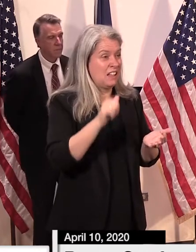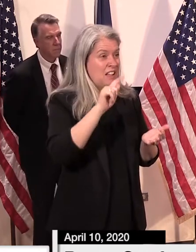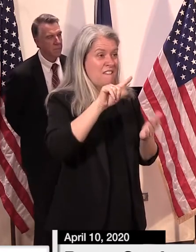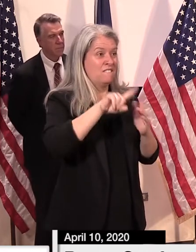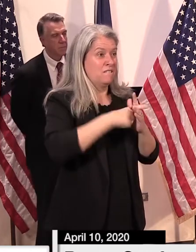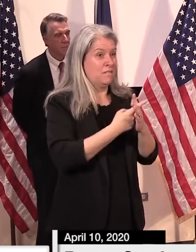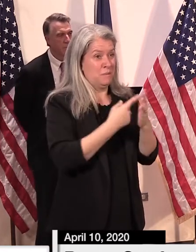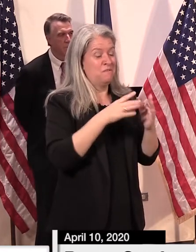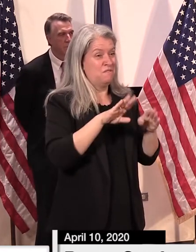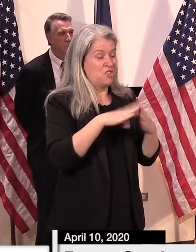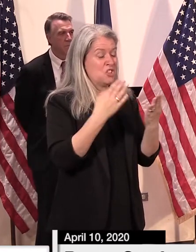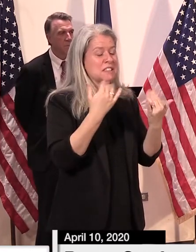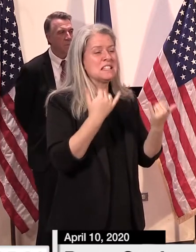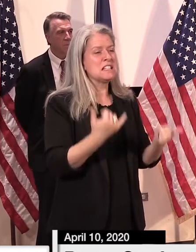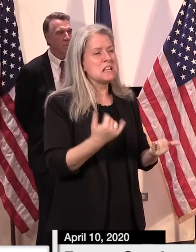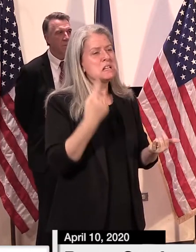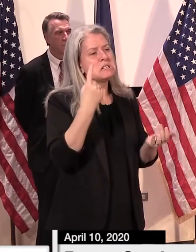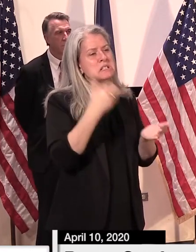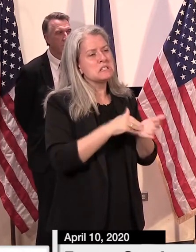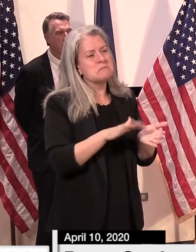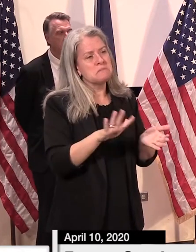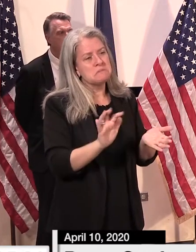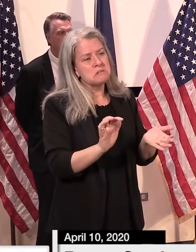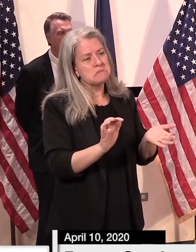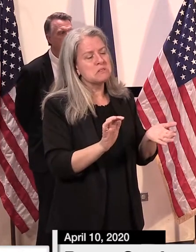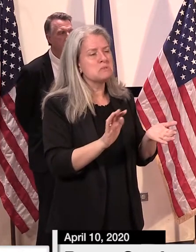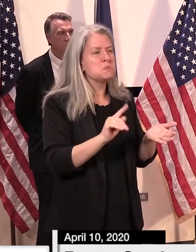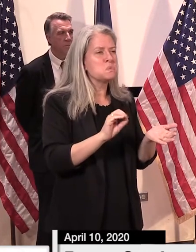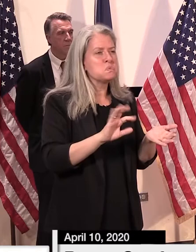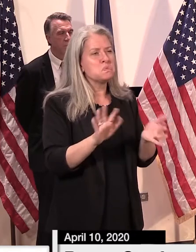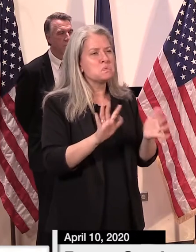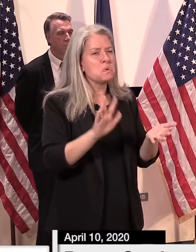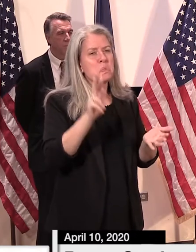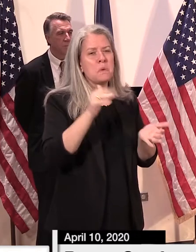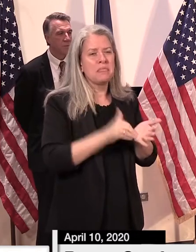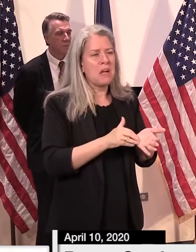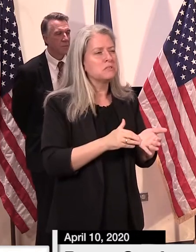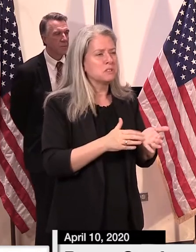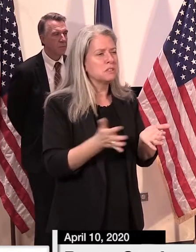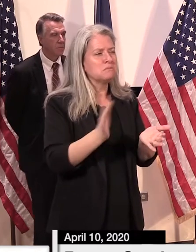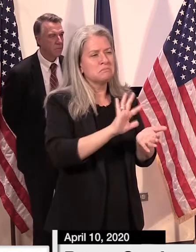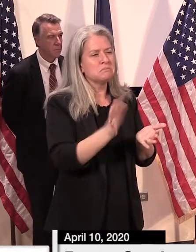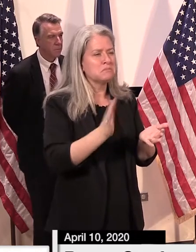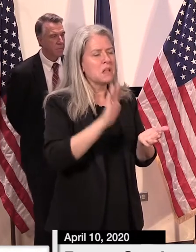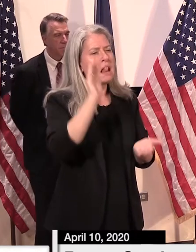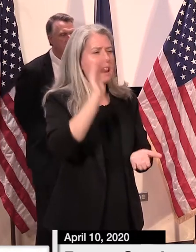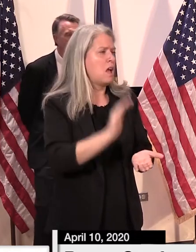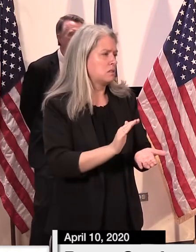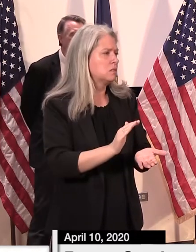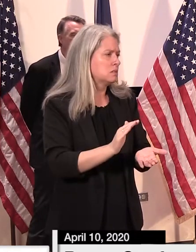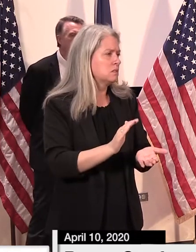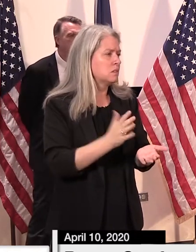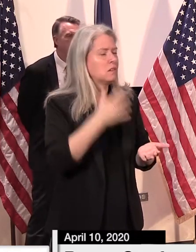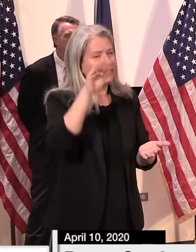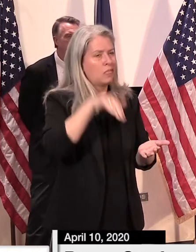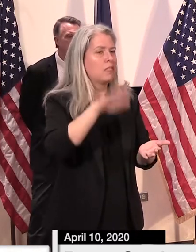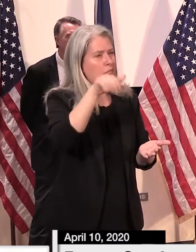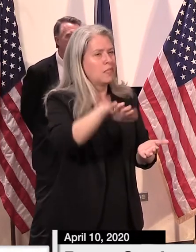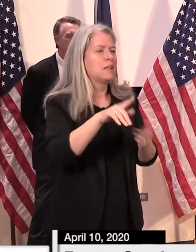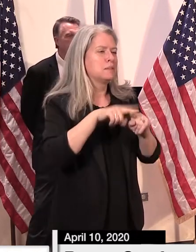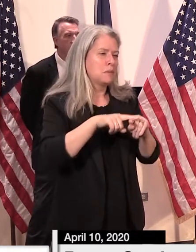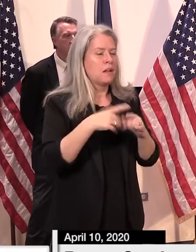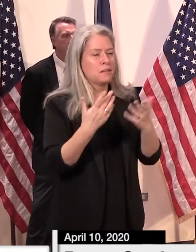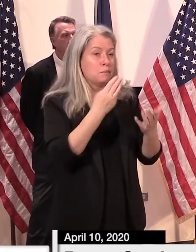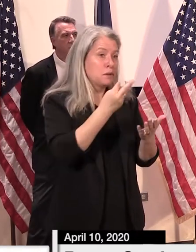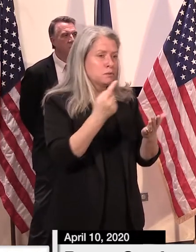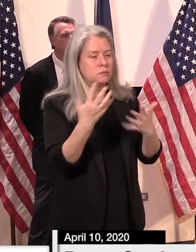receiving somewhere between 1,500 and 3,000 claims a day, and that can be up or down depending on the day of